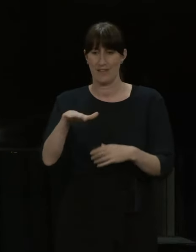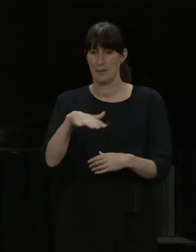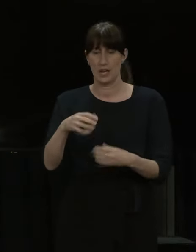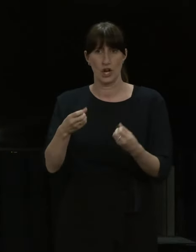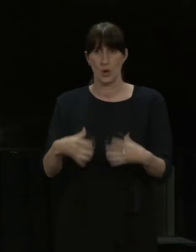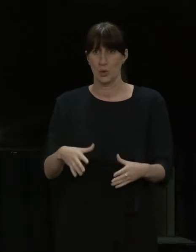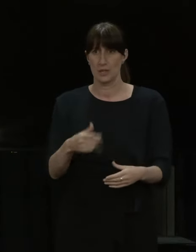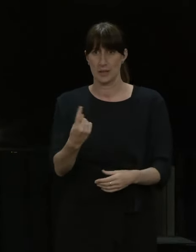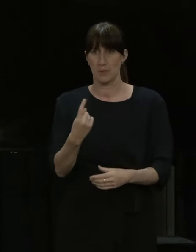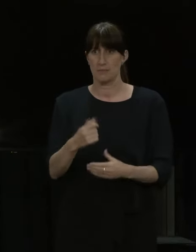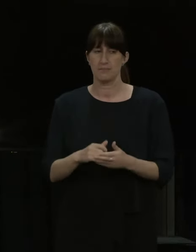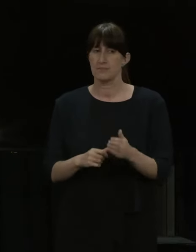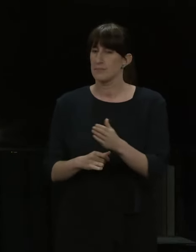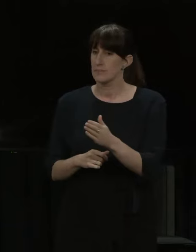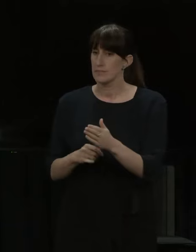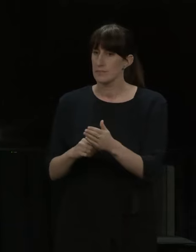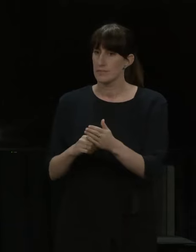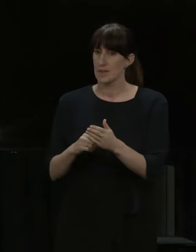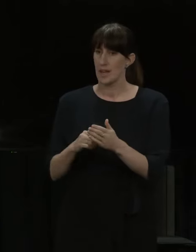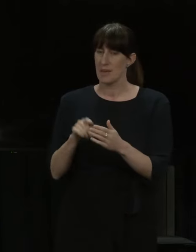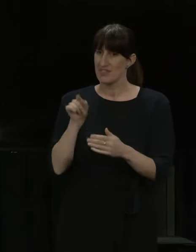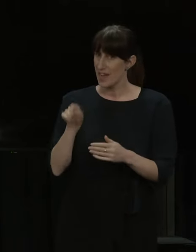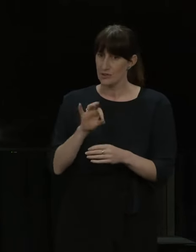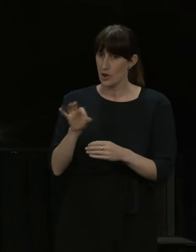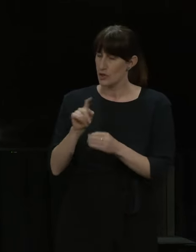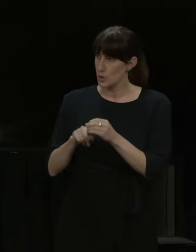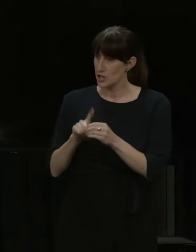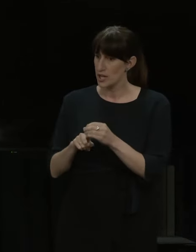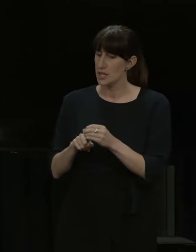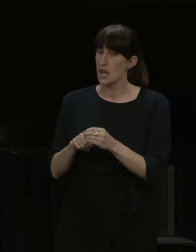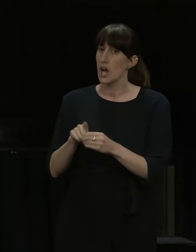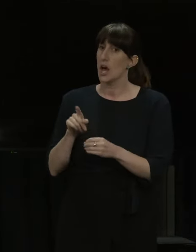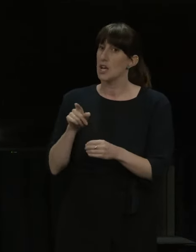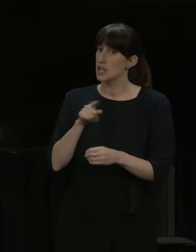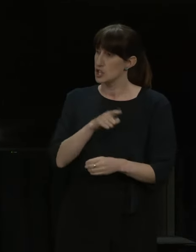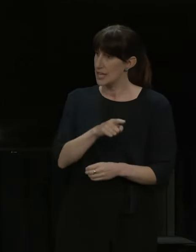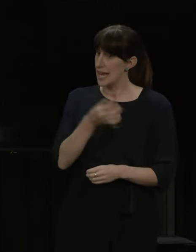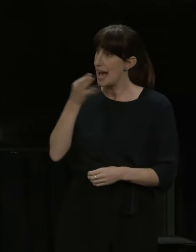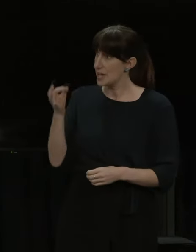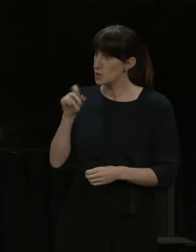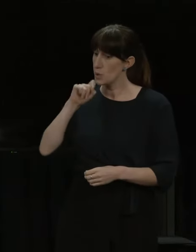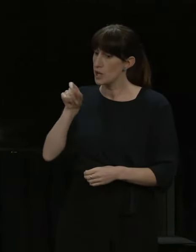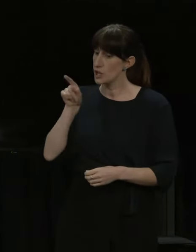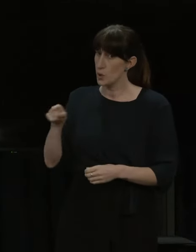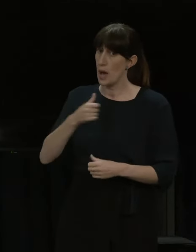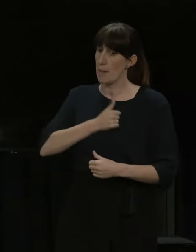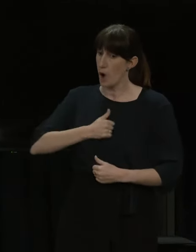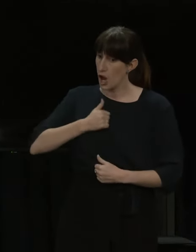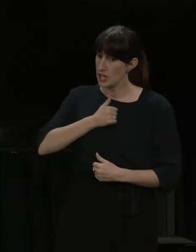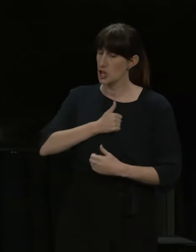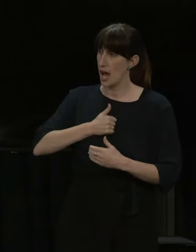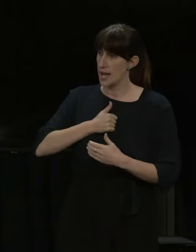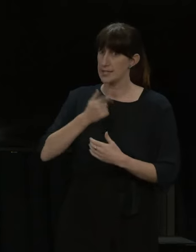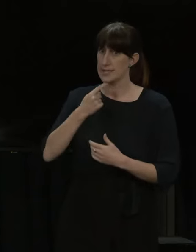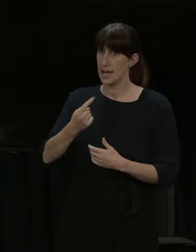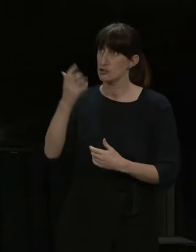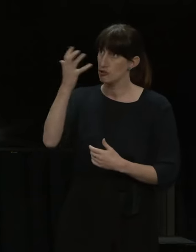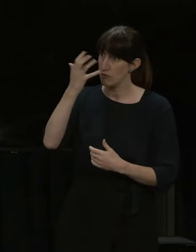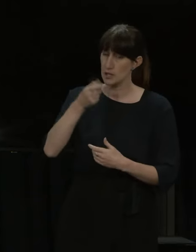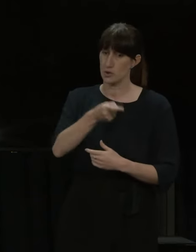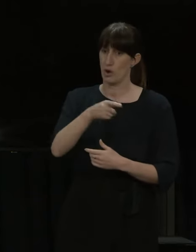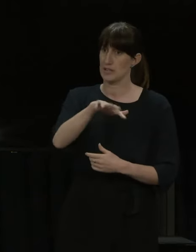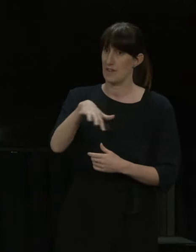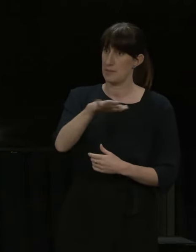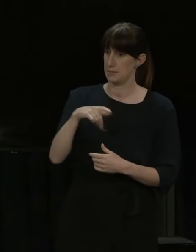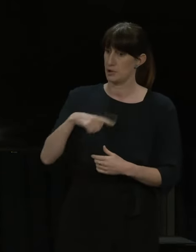that. But there was... The question she said, are you going to apologise to the families of the people that died under the watch of the government? Because you were the one putting the system in